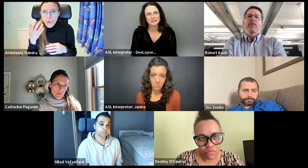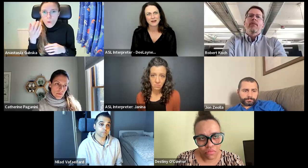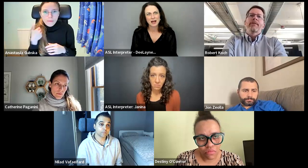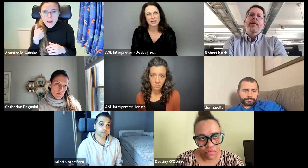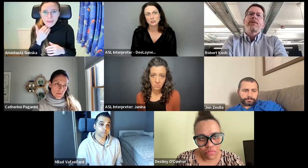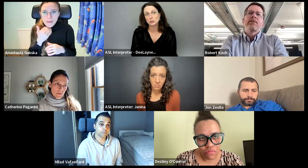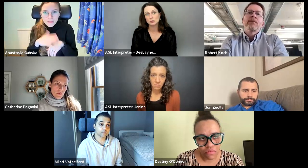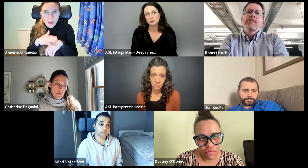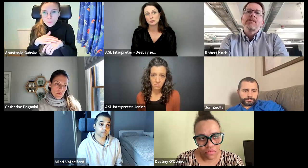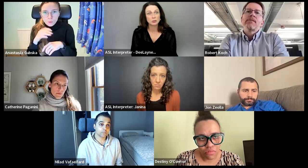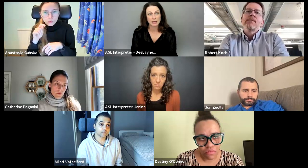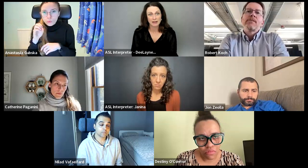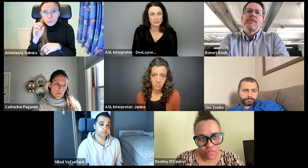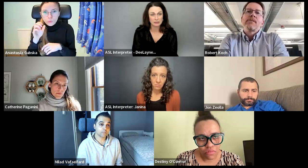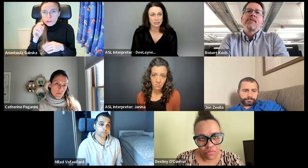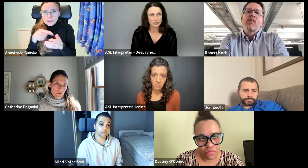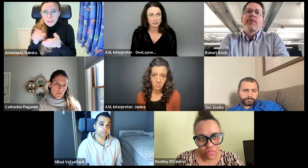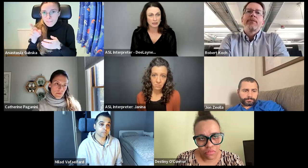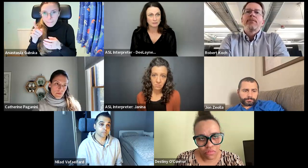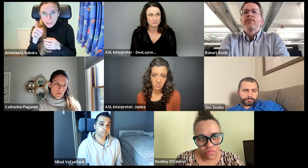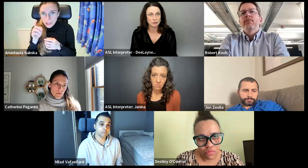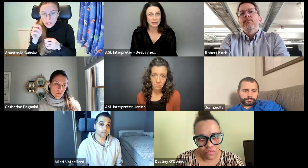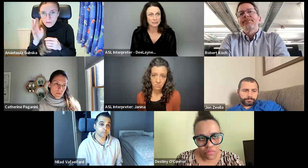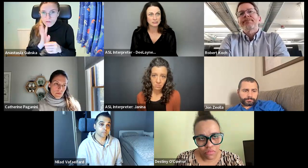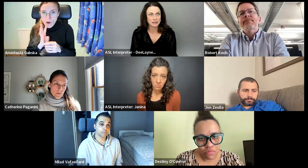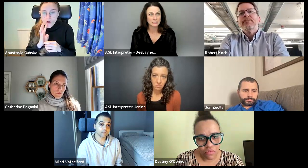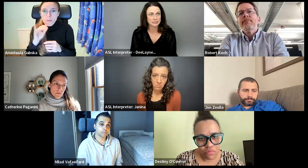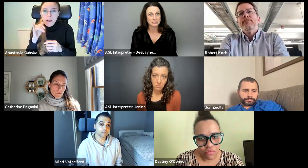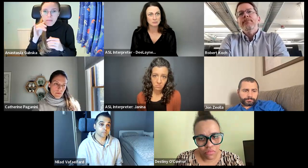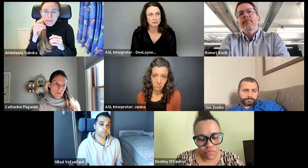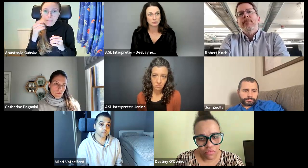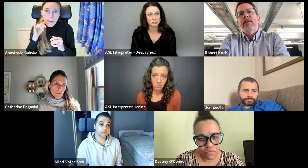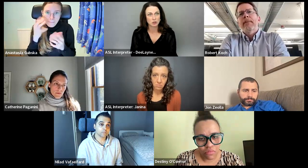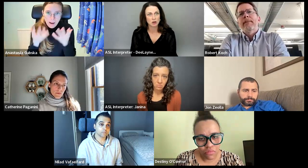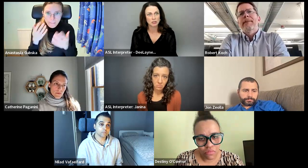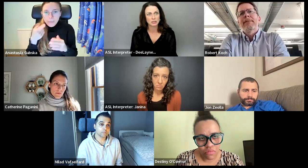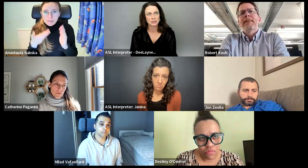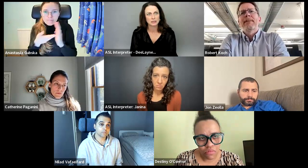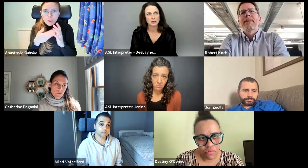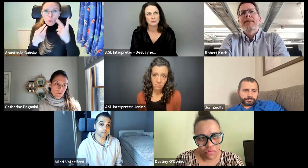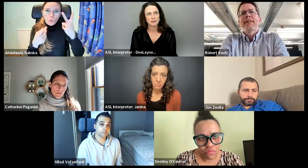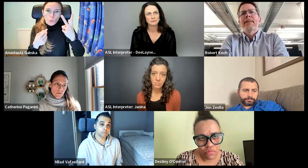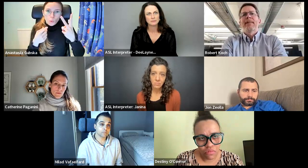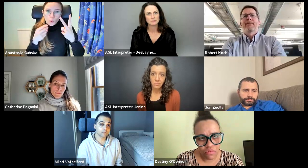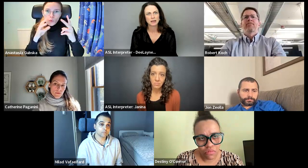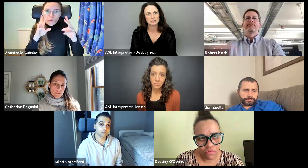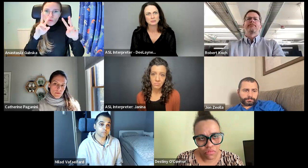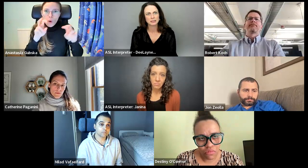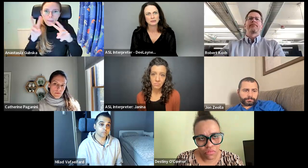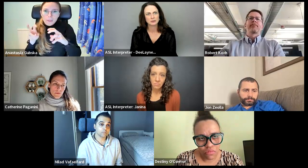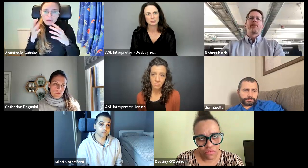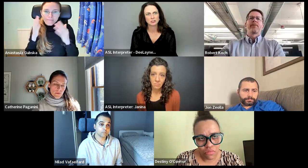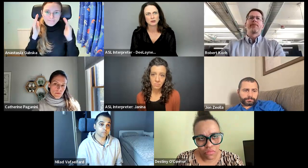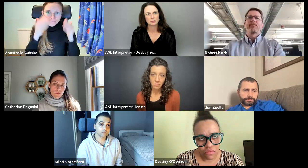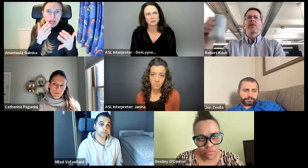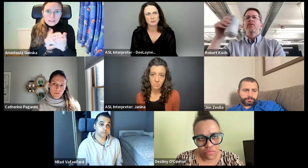if I don't have anything related to that to submit for a talk, possibly